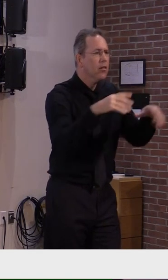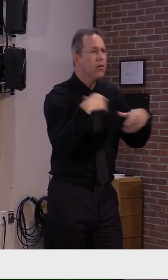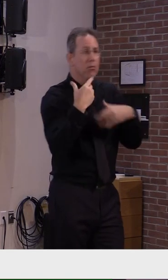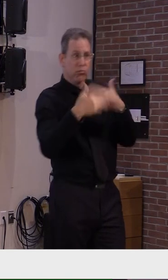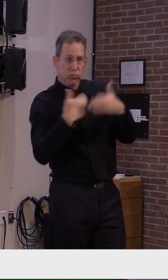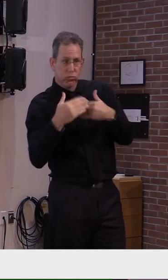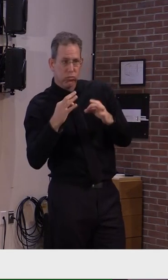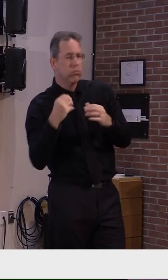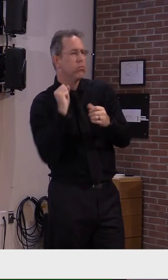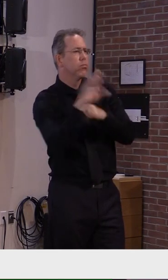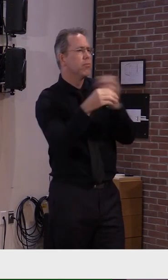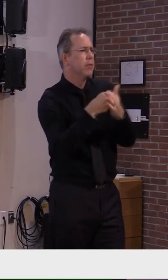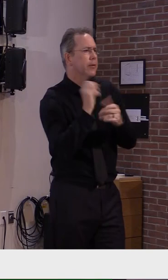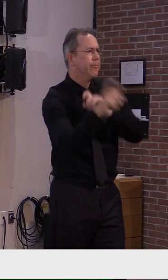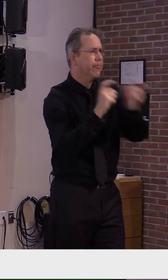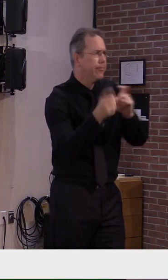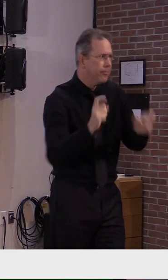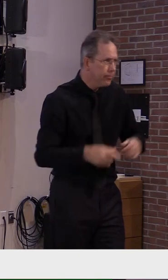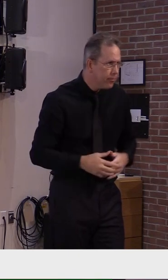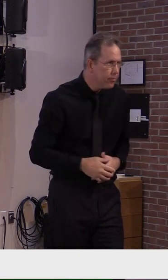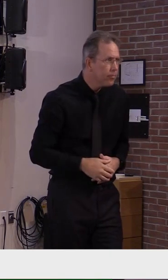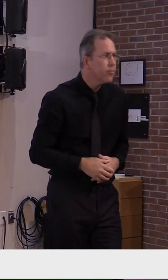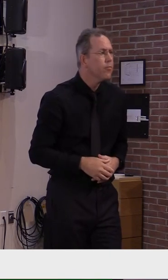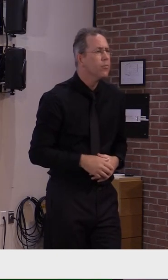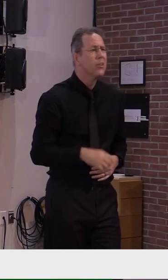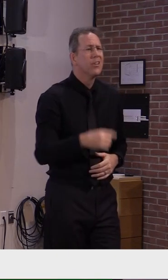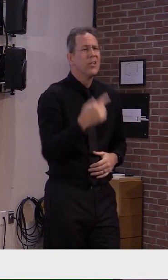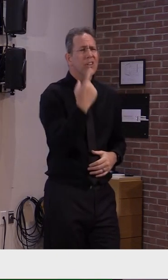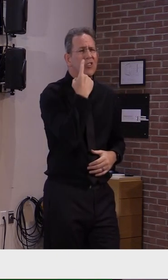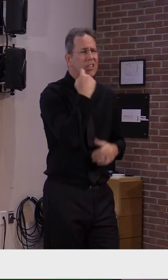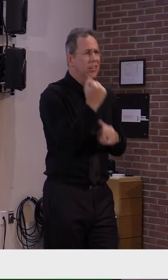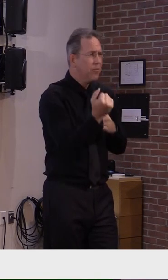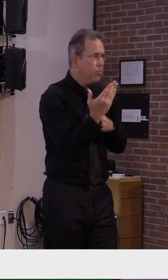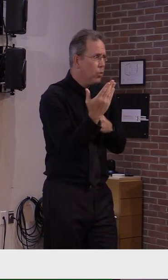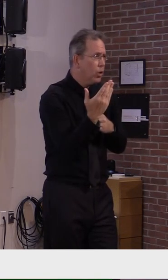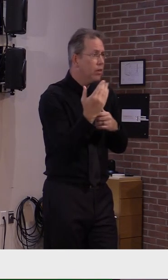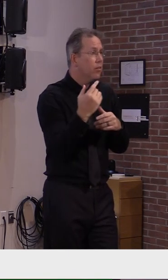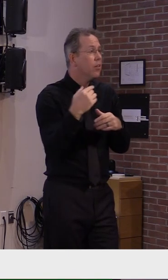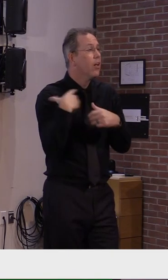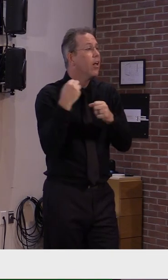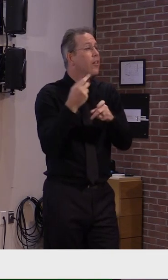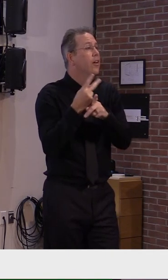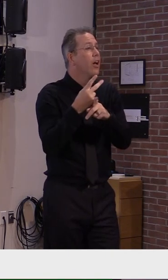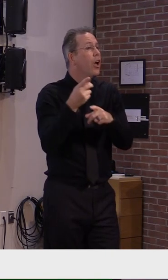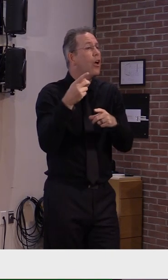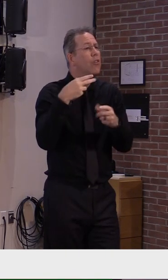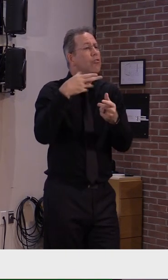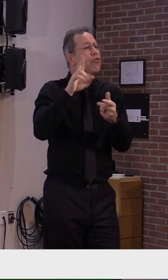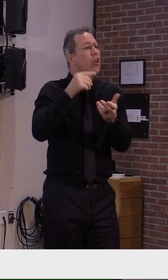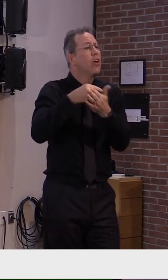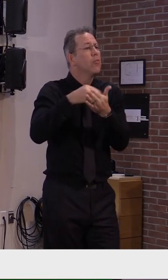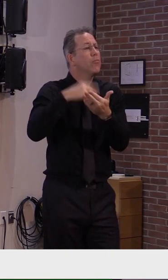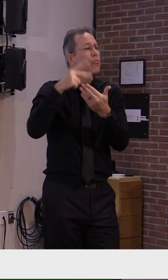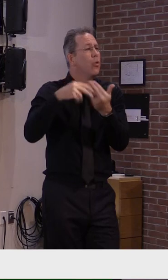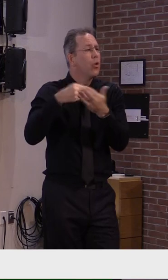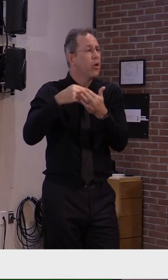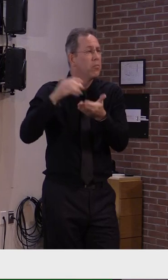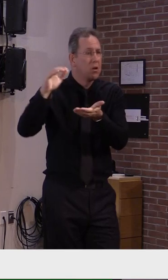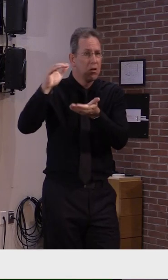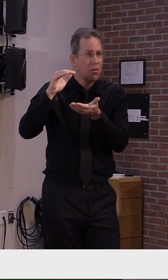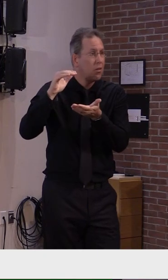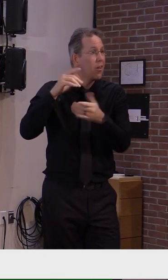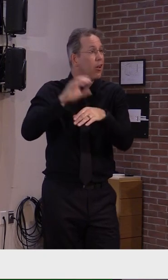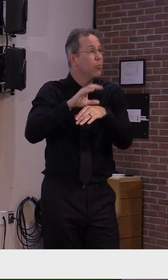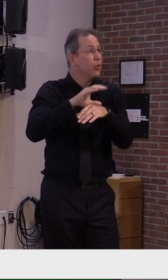as of this morning, the healthcare stabilization grant portal was reopened to applicants. Providers will now have until Tuesday,